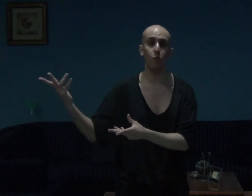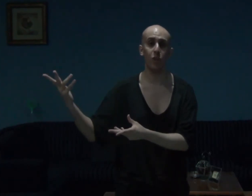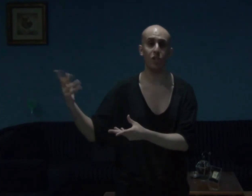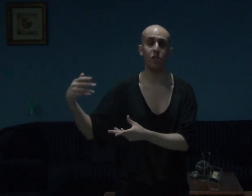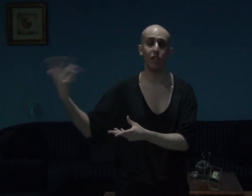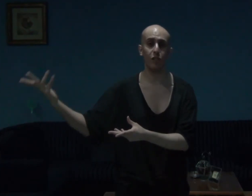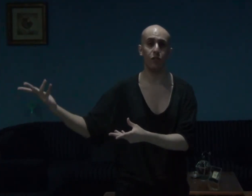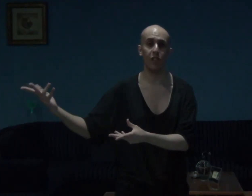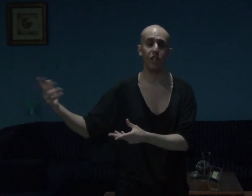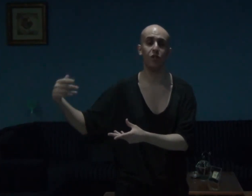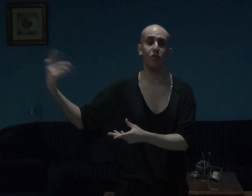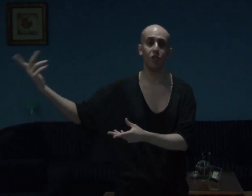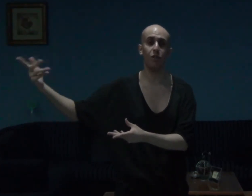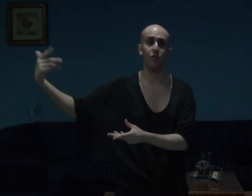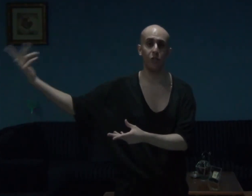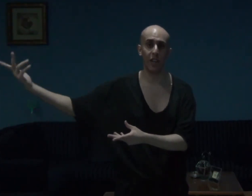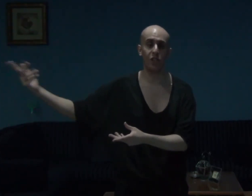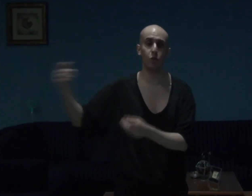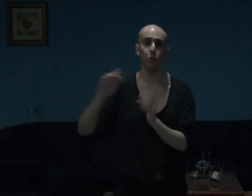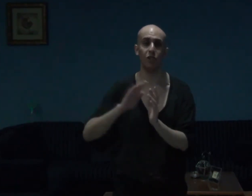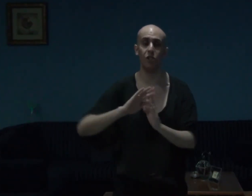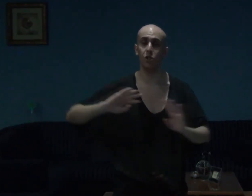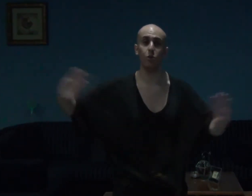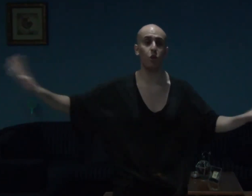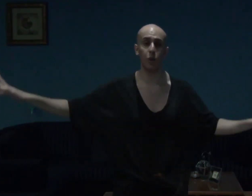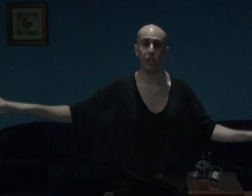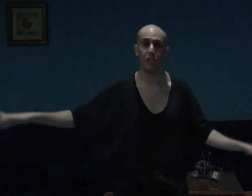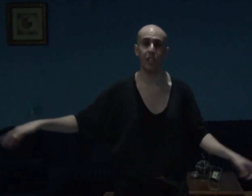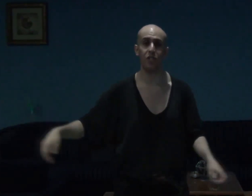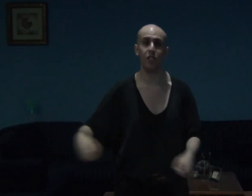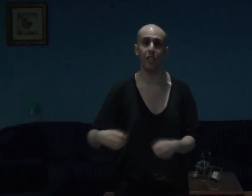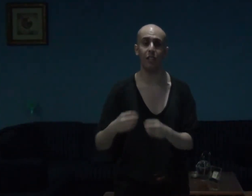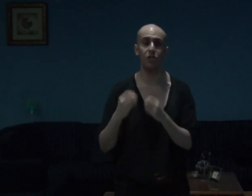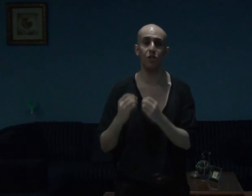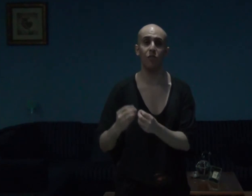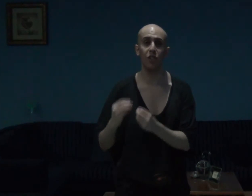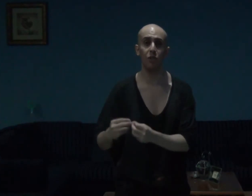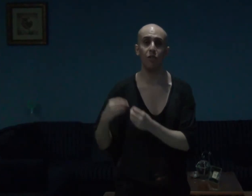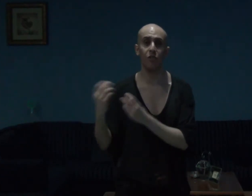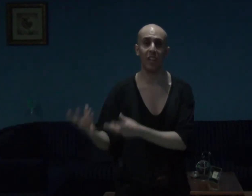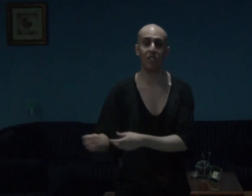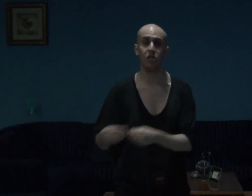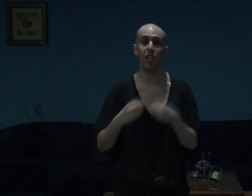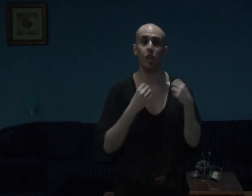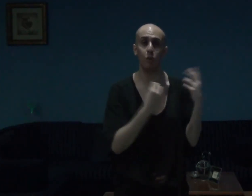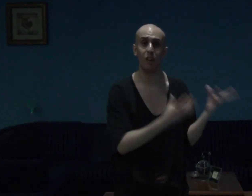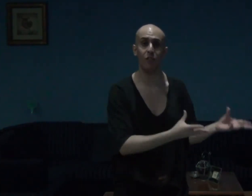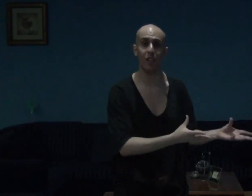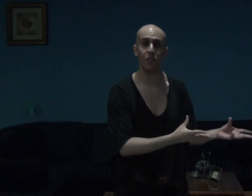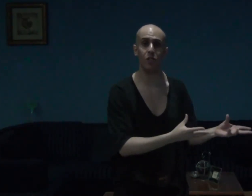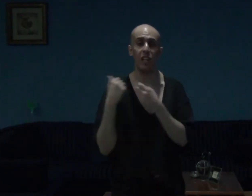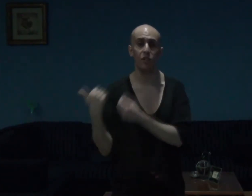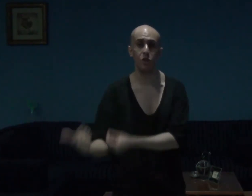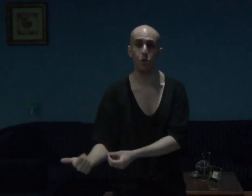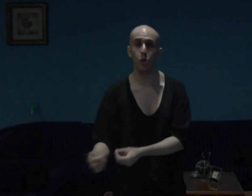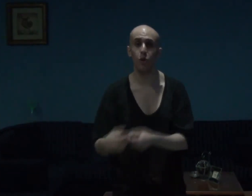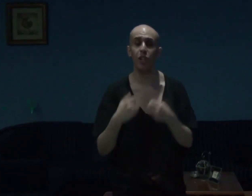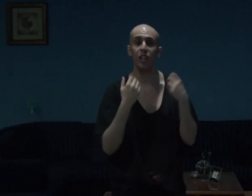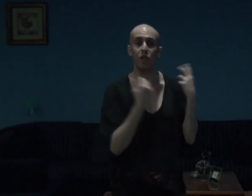Senwa's sacrifice, visual effects, which is so great, guys and gals, the visual effects, and graphics, and the story, and